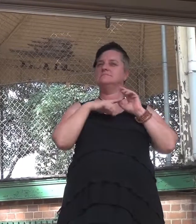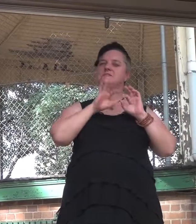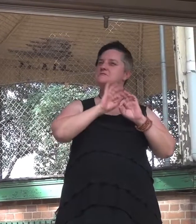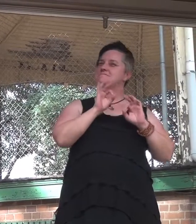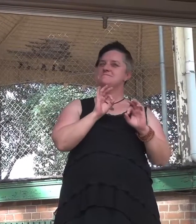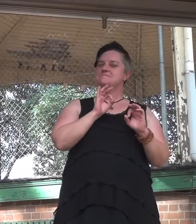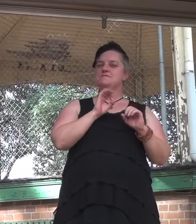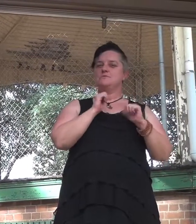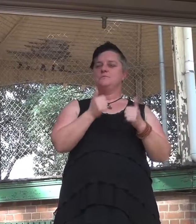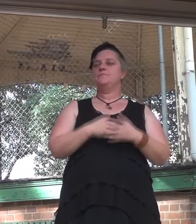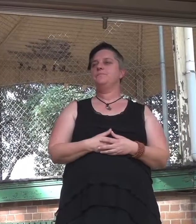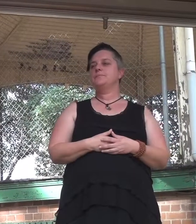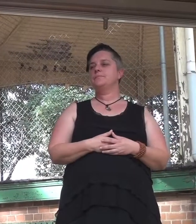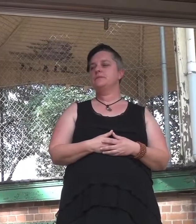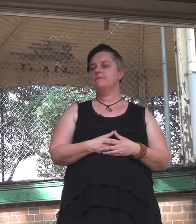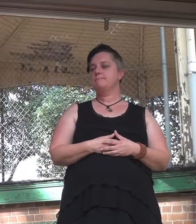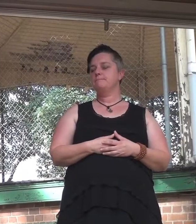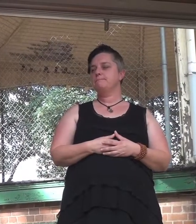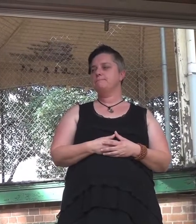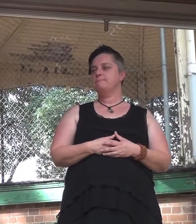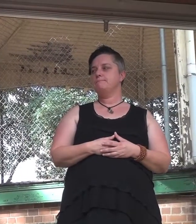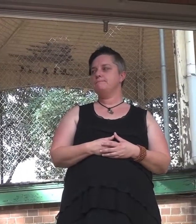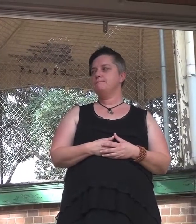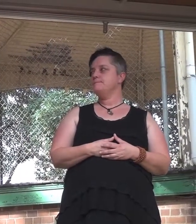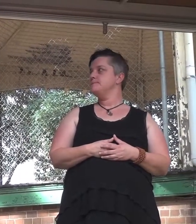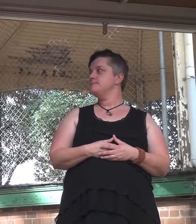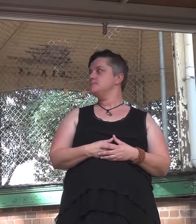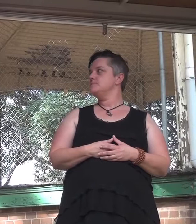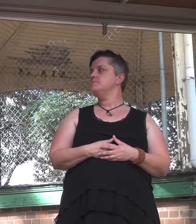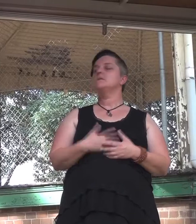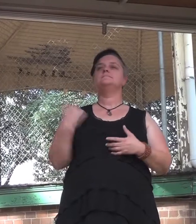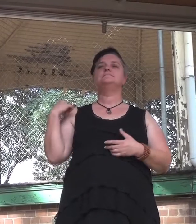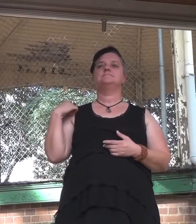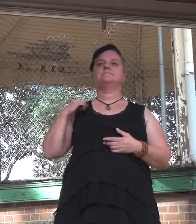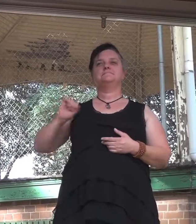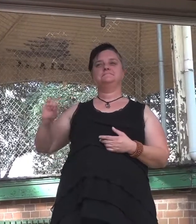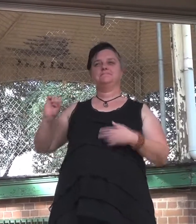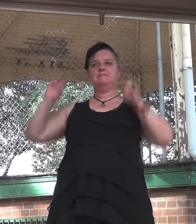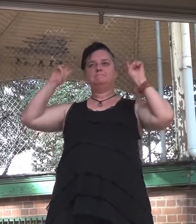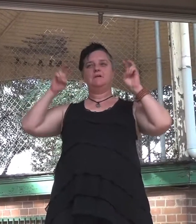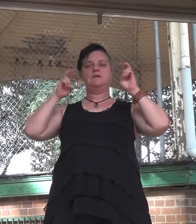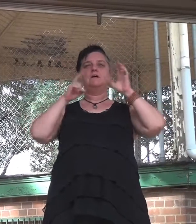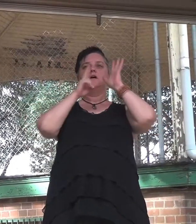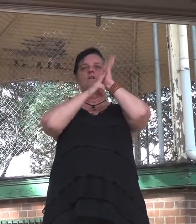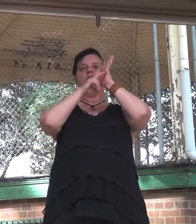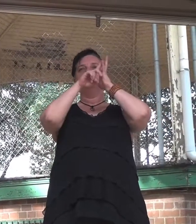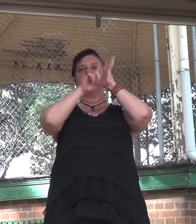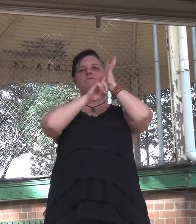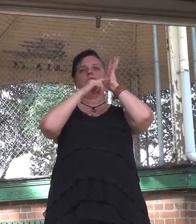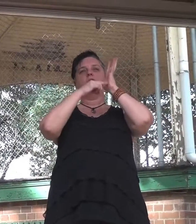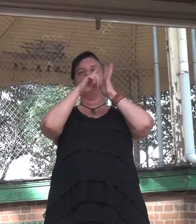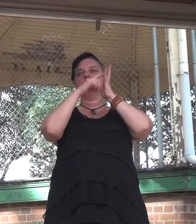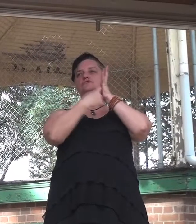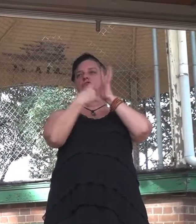One of the ideologies of our age that I've written a lot about over the last years is vulture capitalism. The idea that anything is for sale.